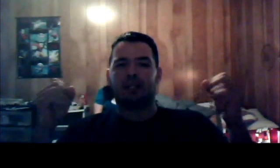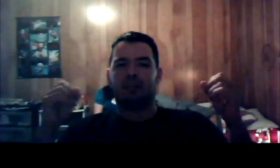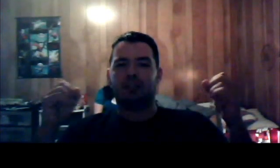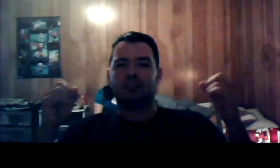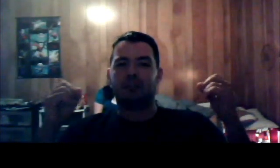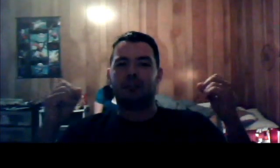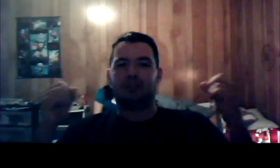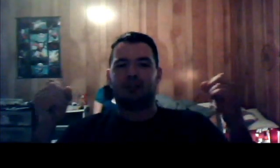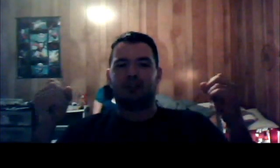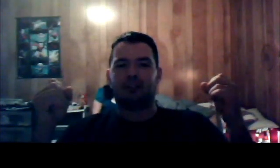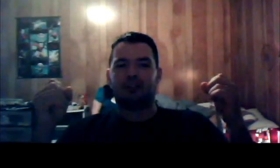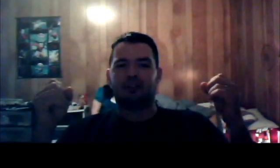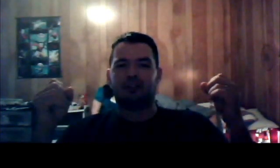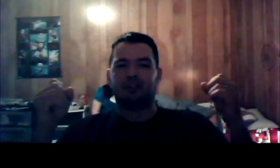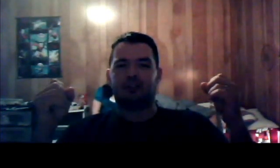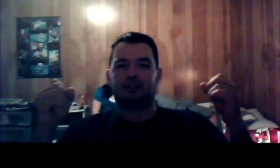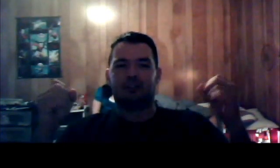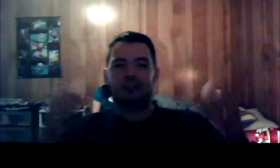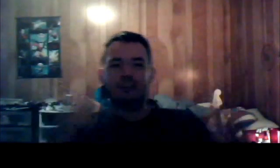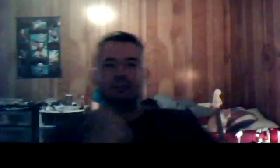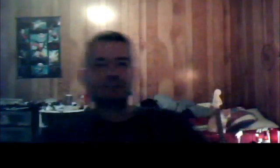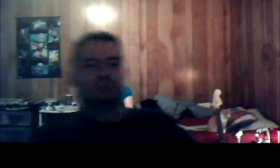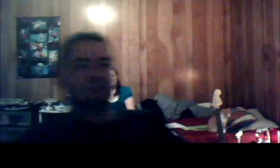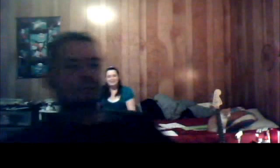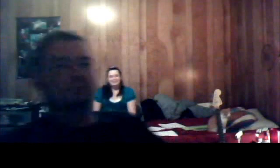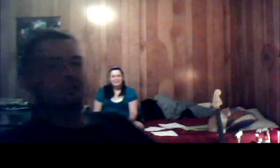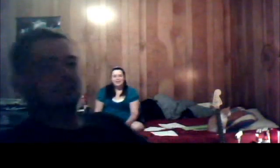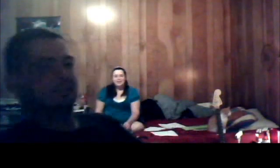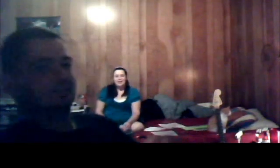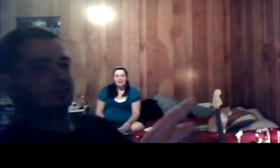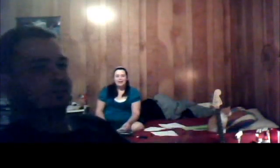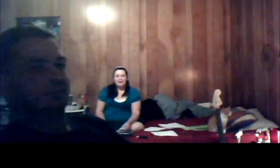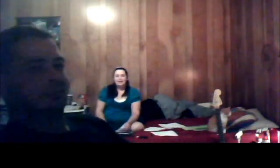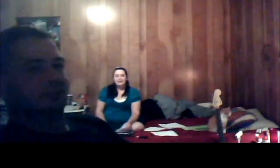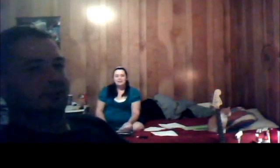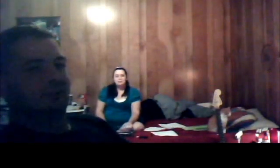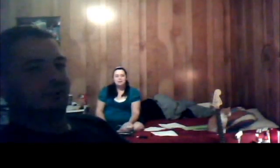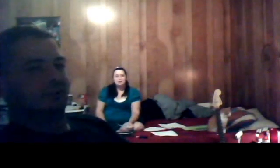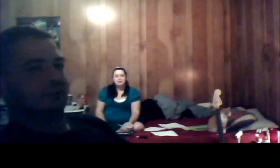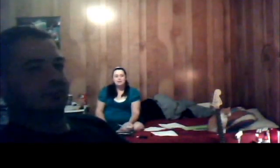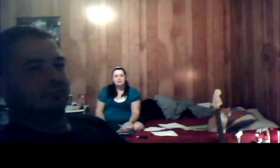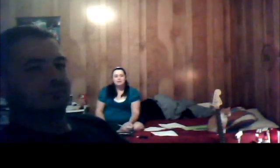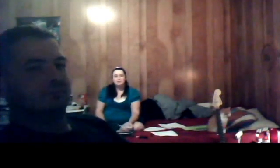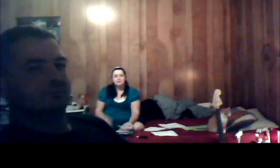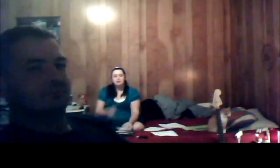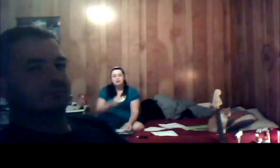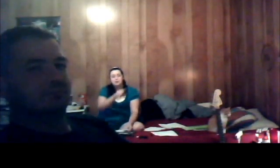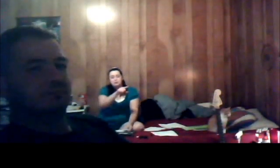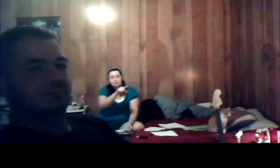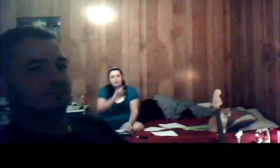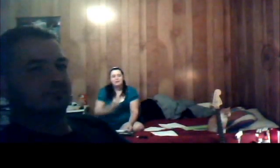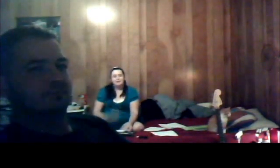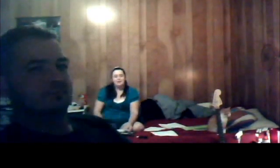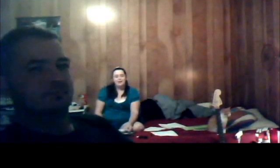hell am I so dark? No, seriously, look at this. It's you didn't plug in the light.